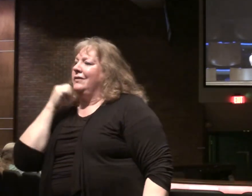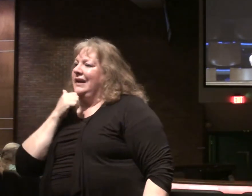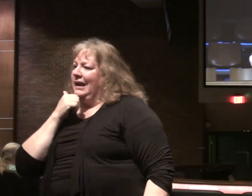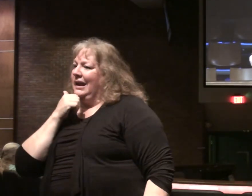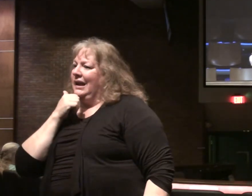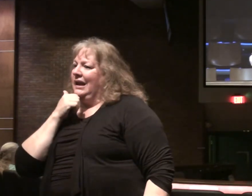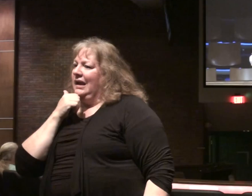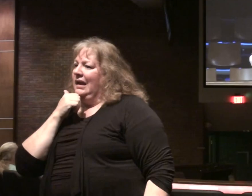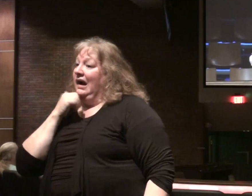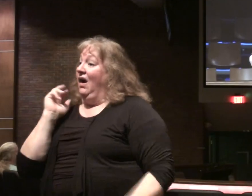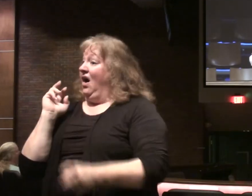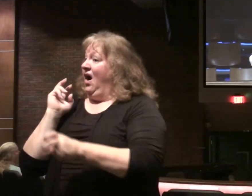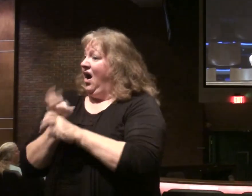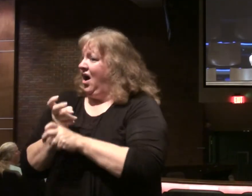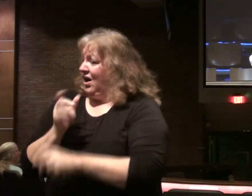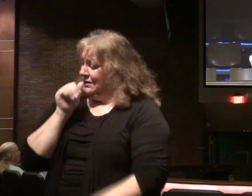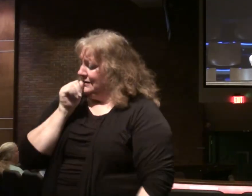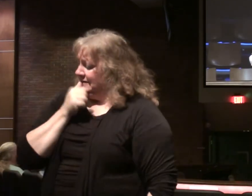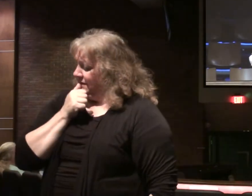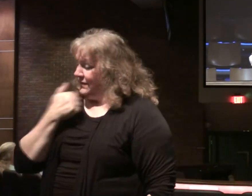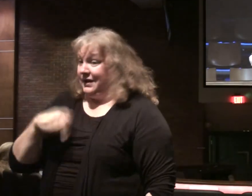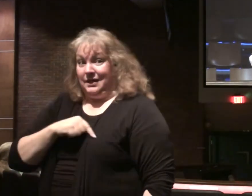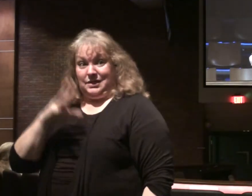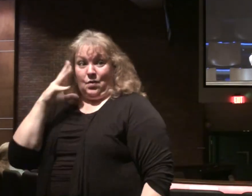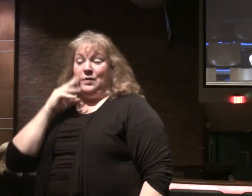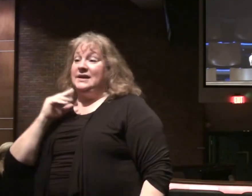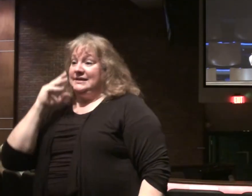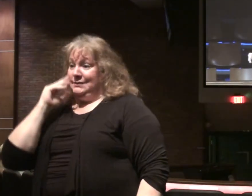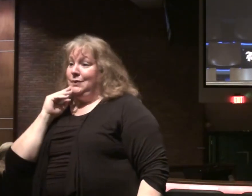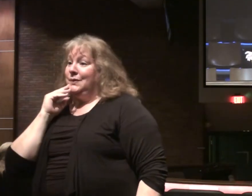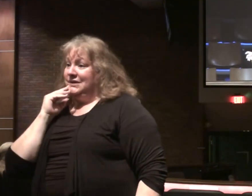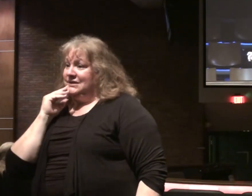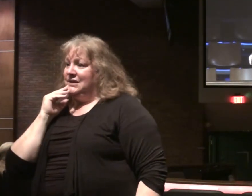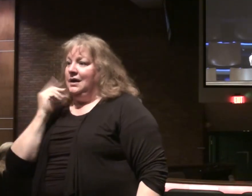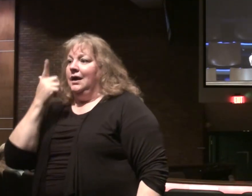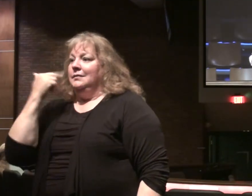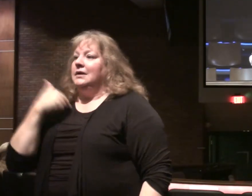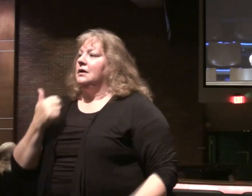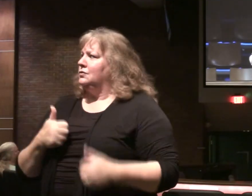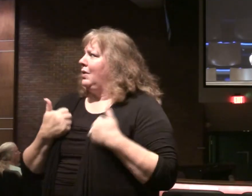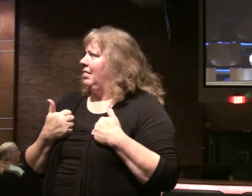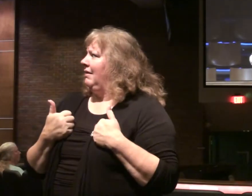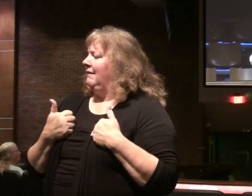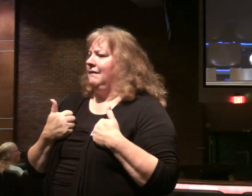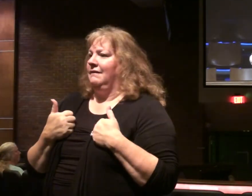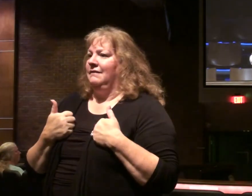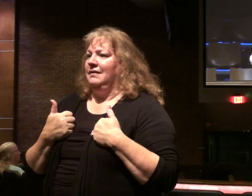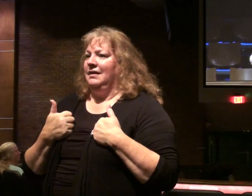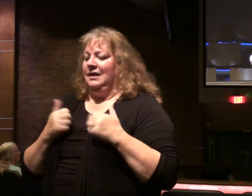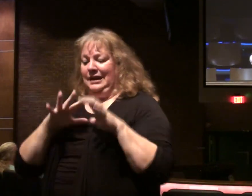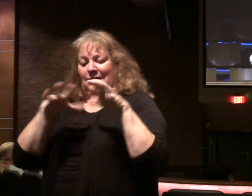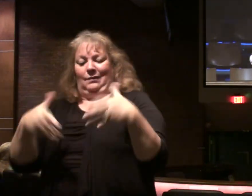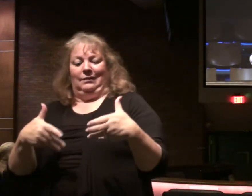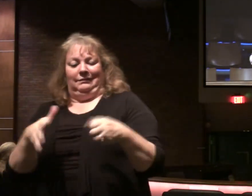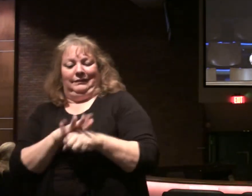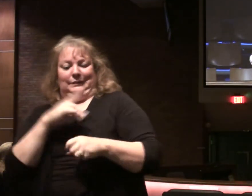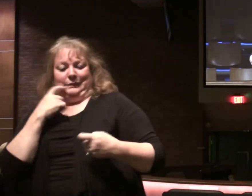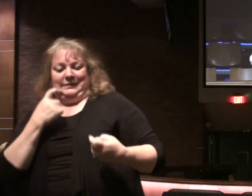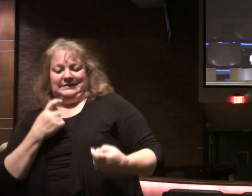And even hard. Sufferings of this life. That comes to us. Because we live. In a sin cursed world.